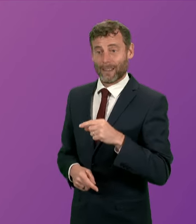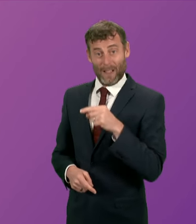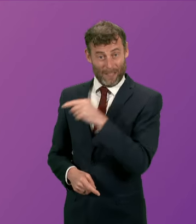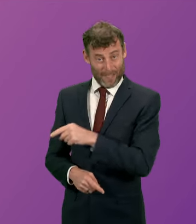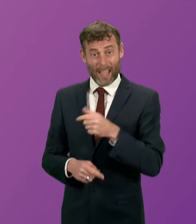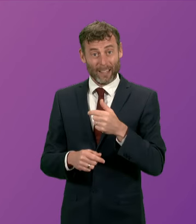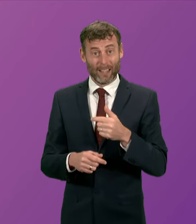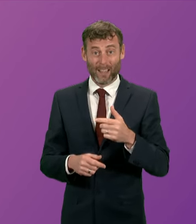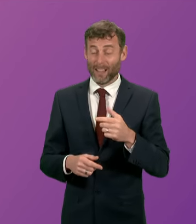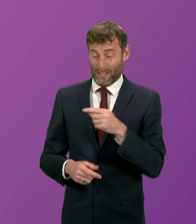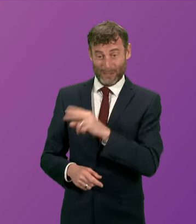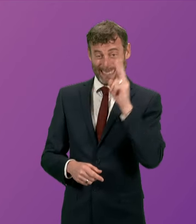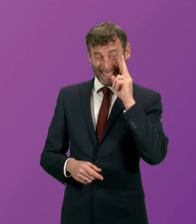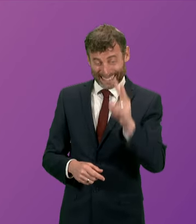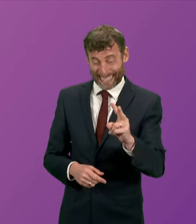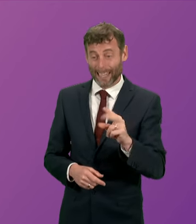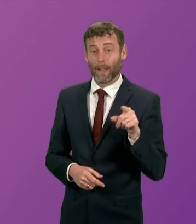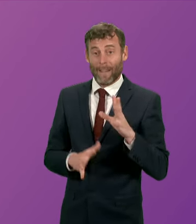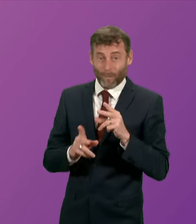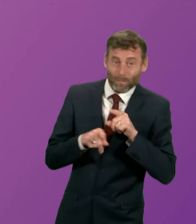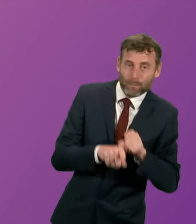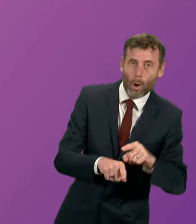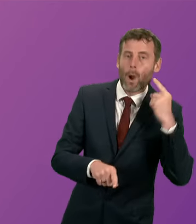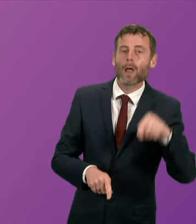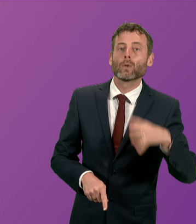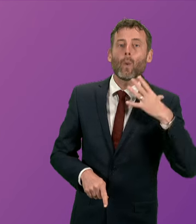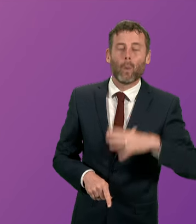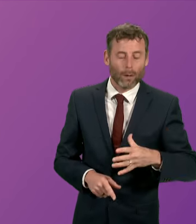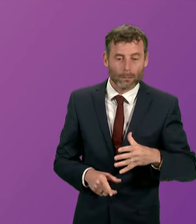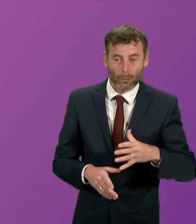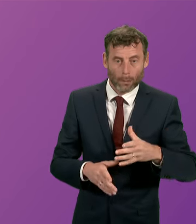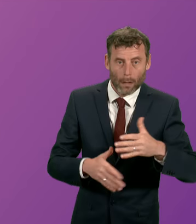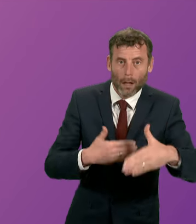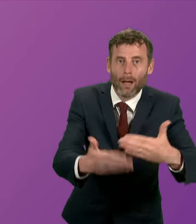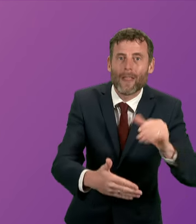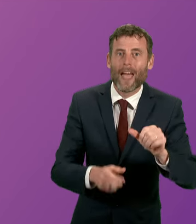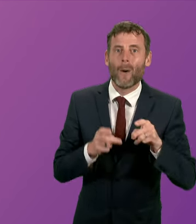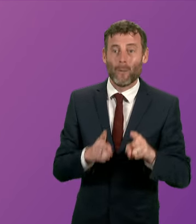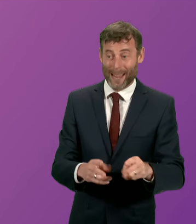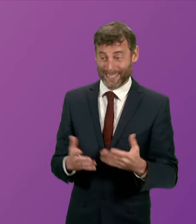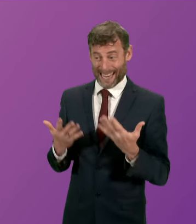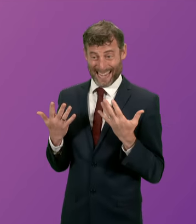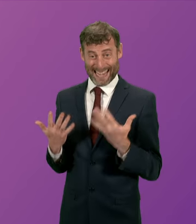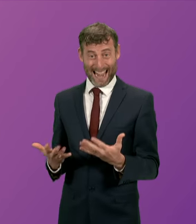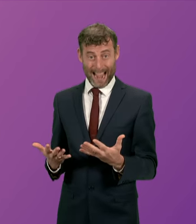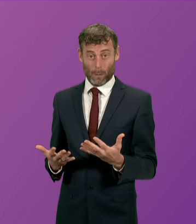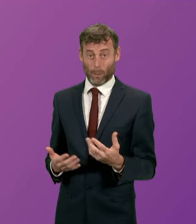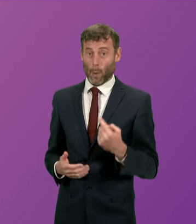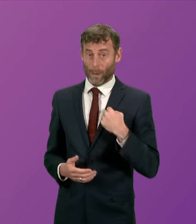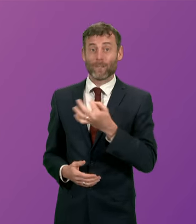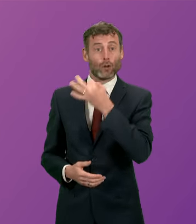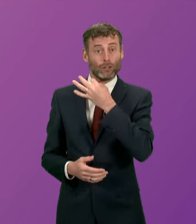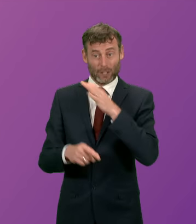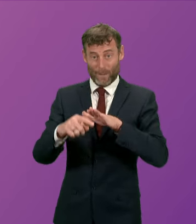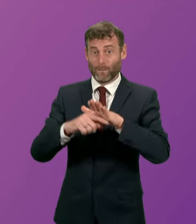that. That will undermine the investment in our National Health Service. And that is why Anna Sarwar has not